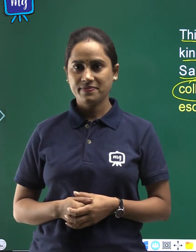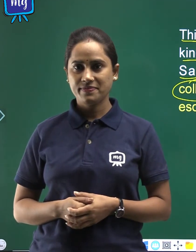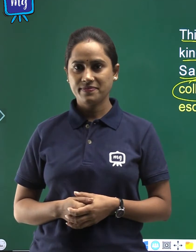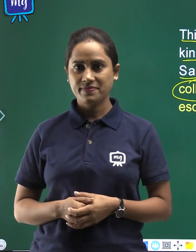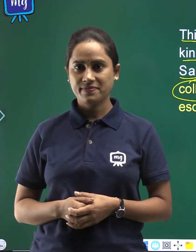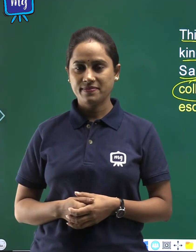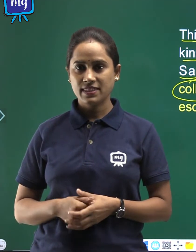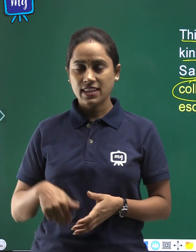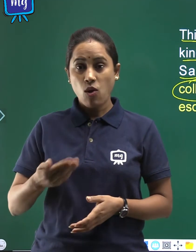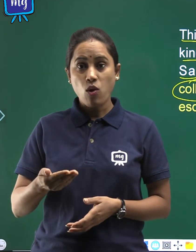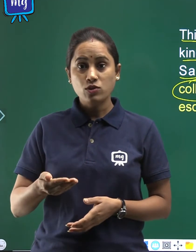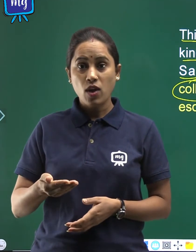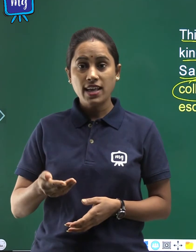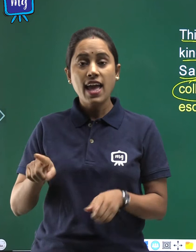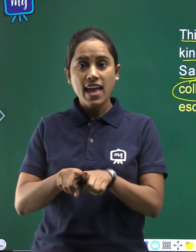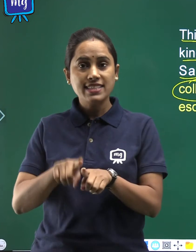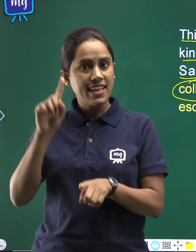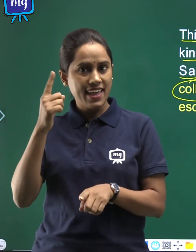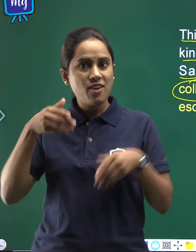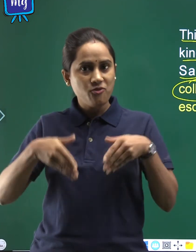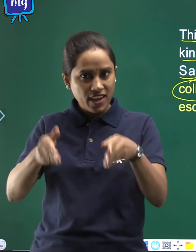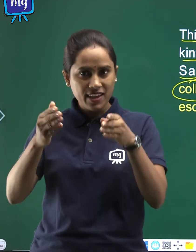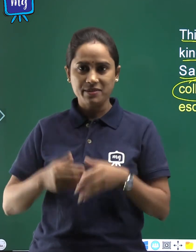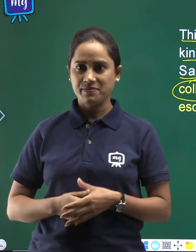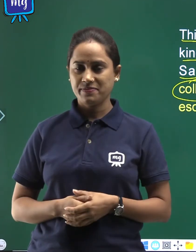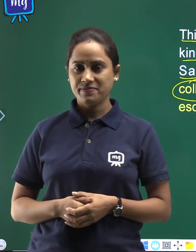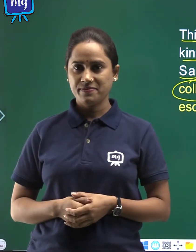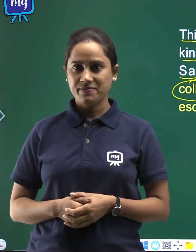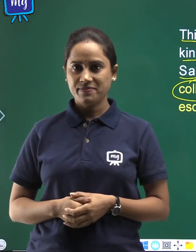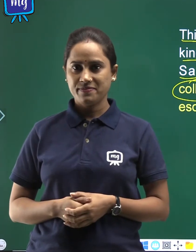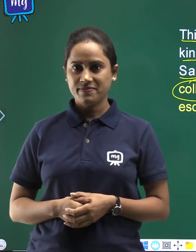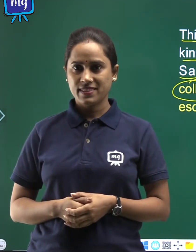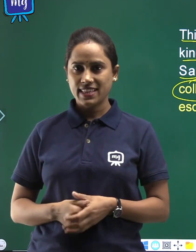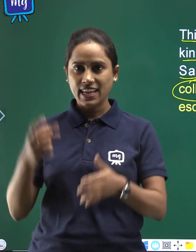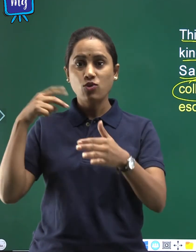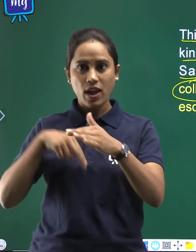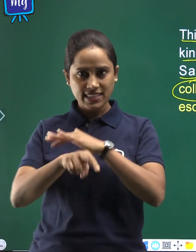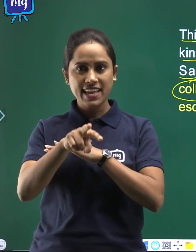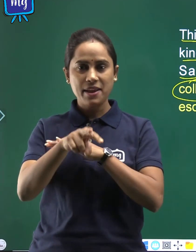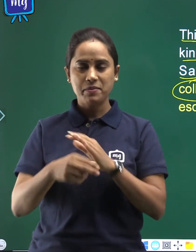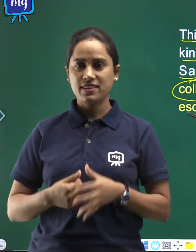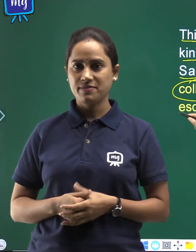Also, as a way to escape